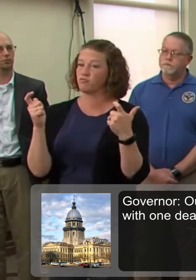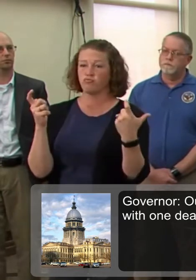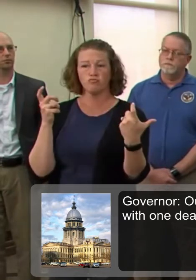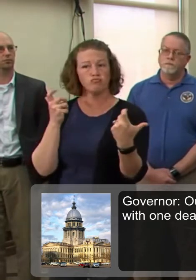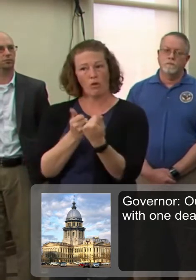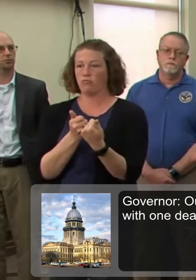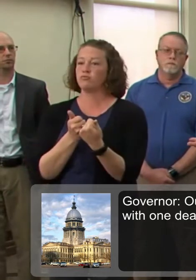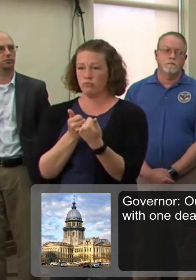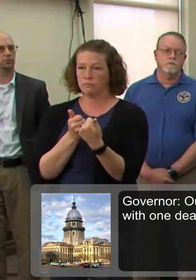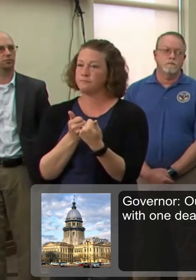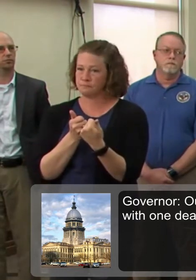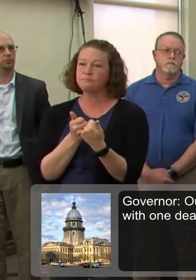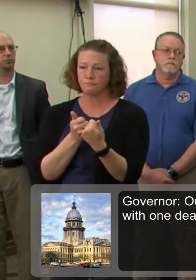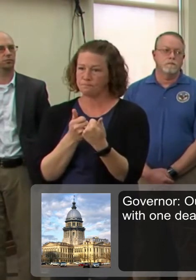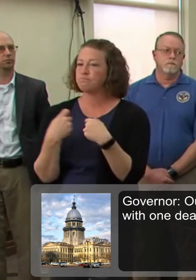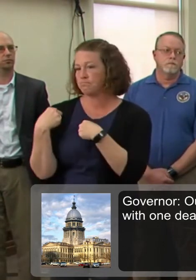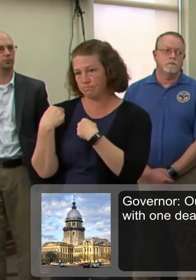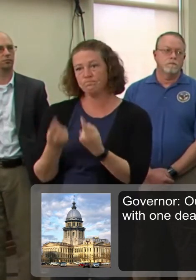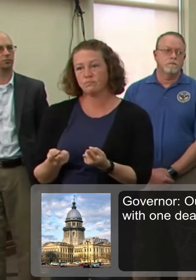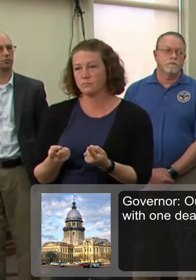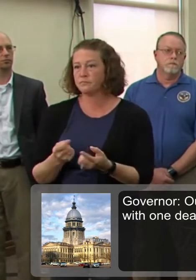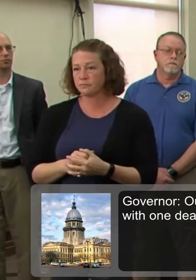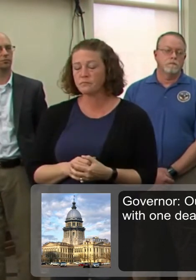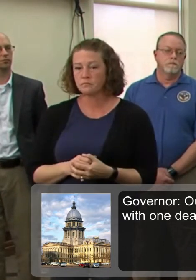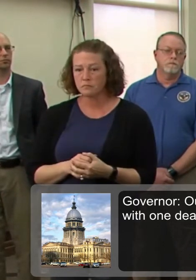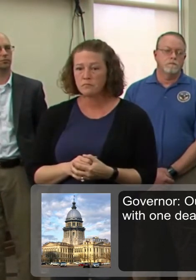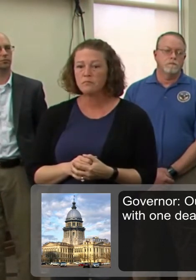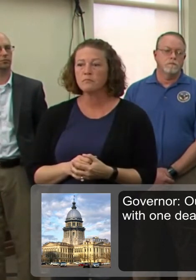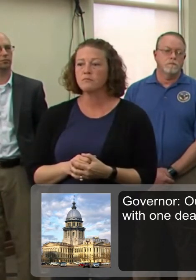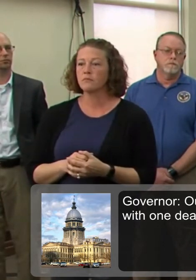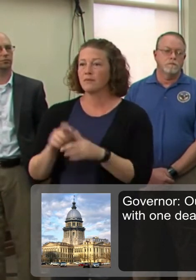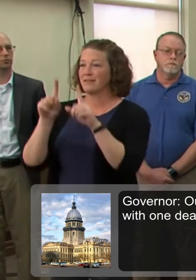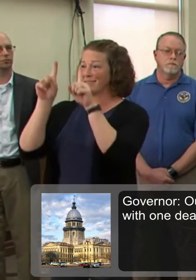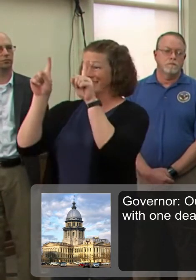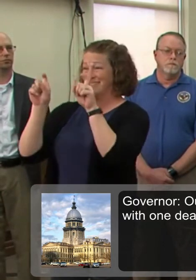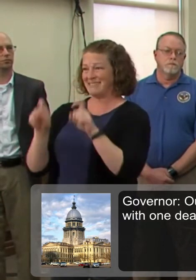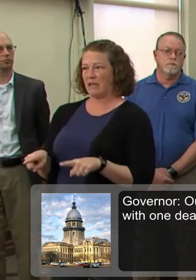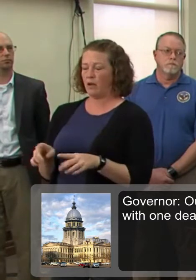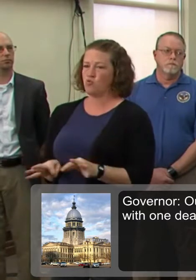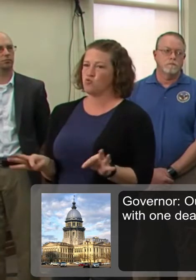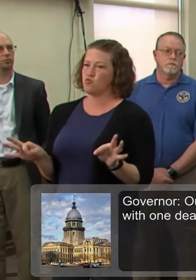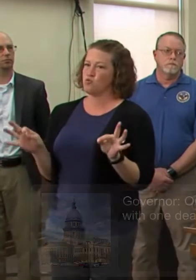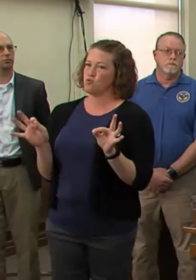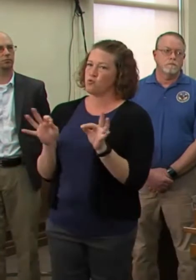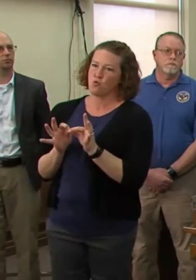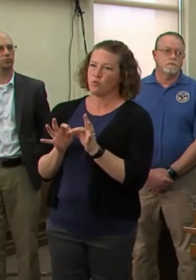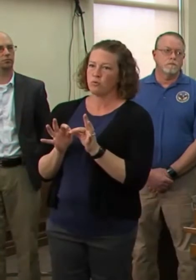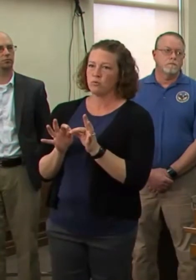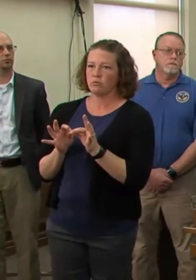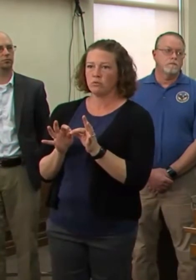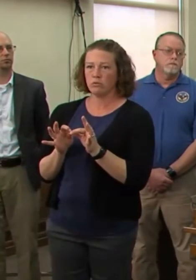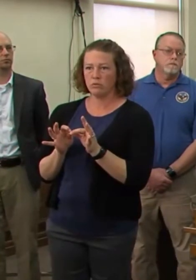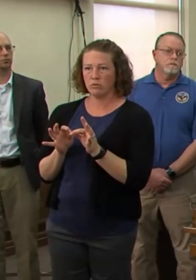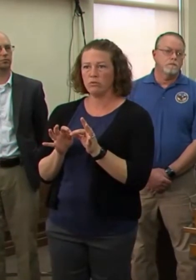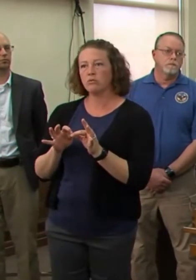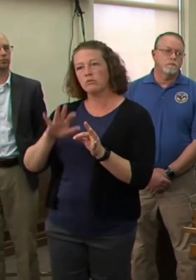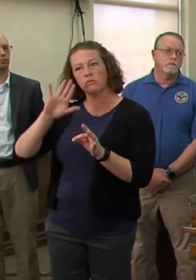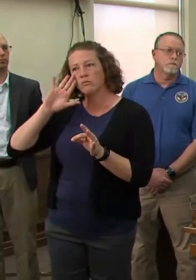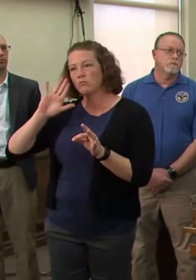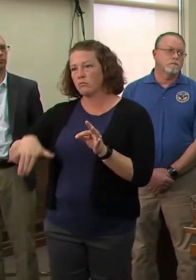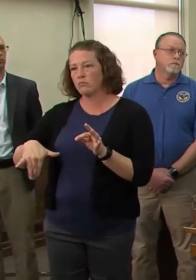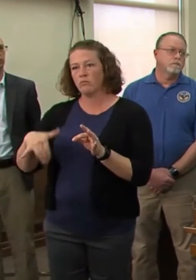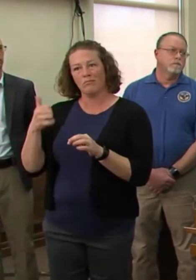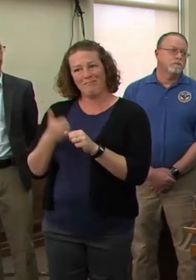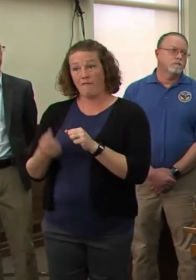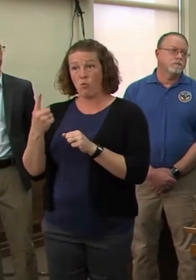I would describe this as the biggest challenge we've faced so far. Um, testing is so vital for a variety of reasons. I know everybody would like to get tested,